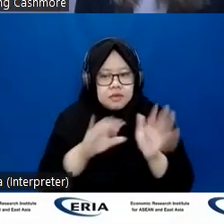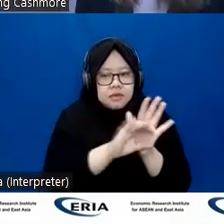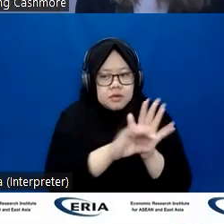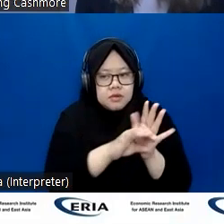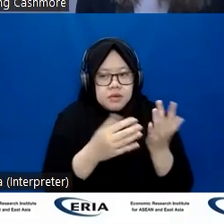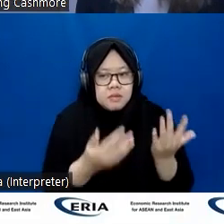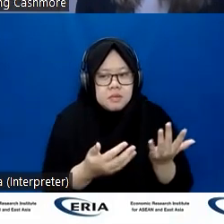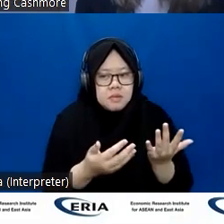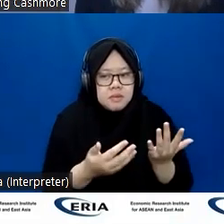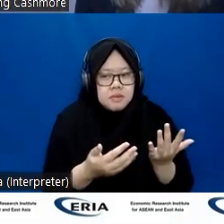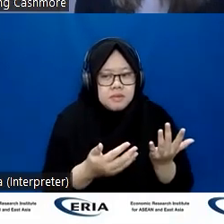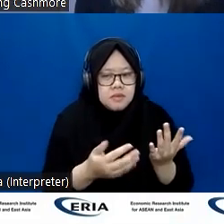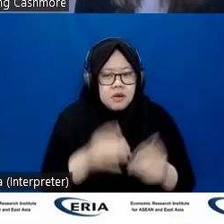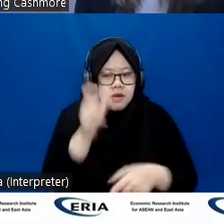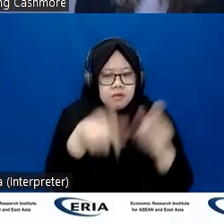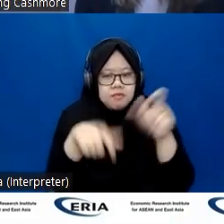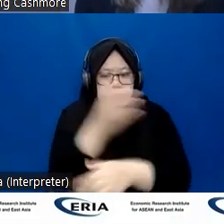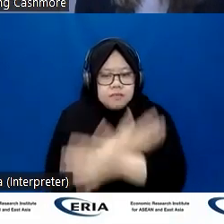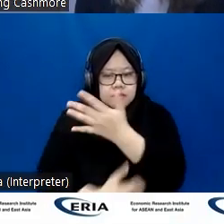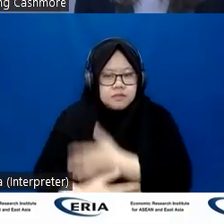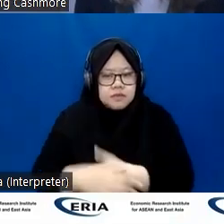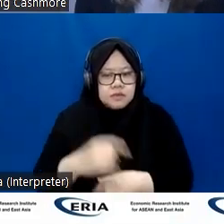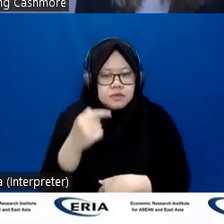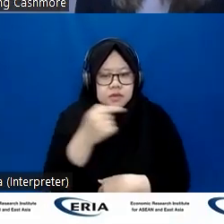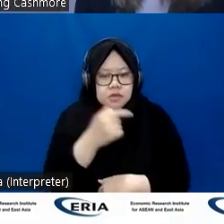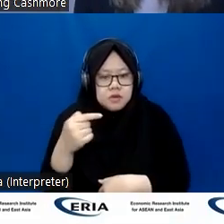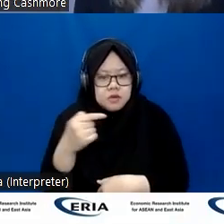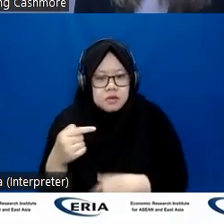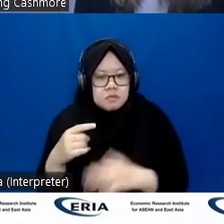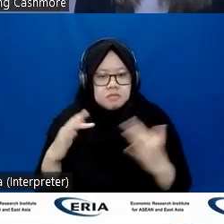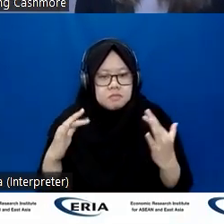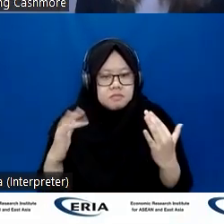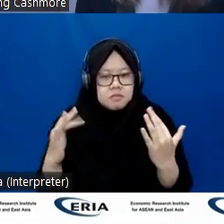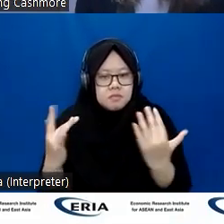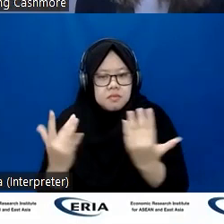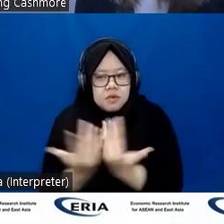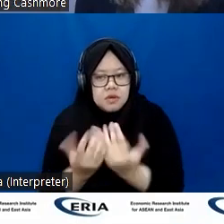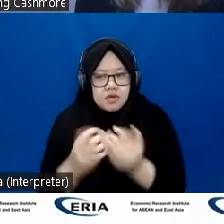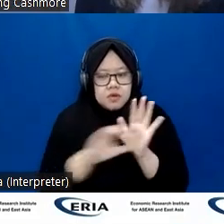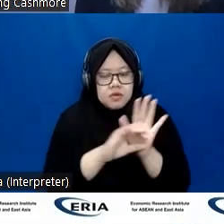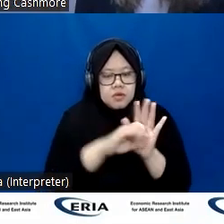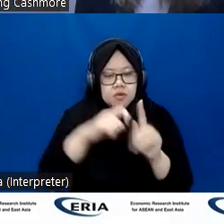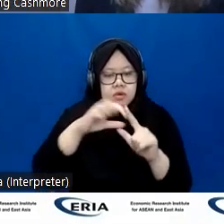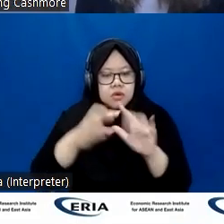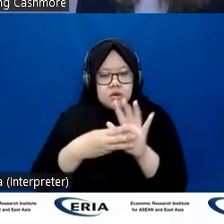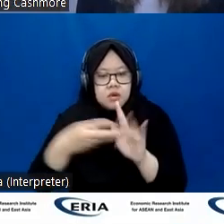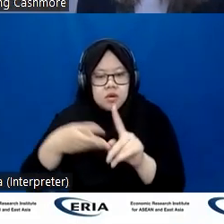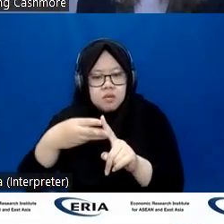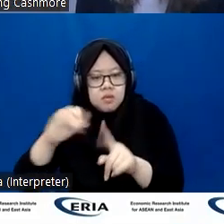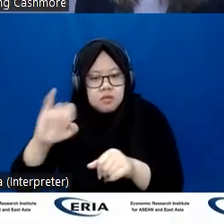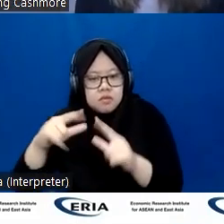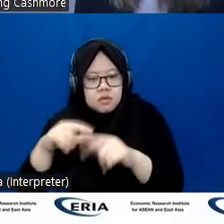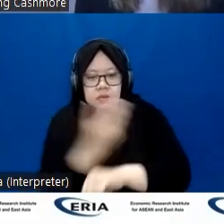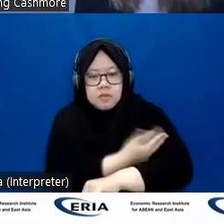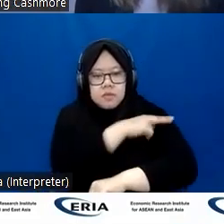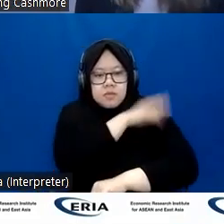with disabilities, less than 30% of the population in Cambodia has basic digital skills compared to 50% in Indonesia. So